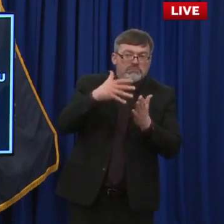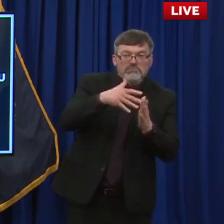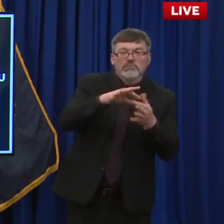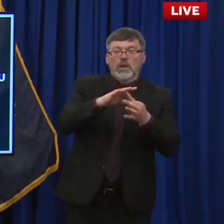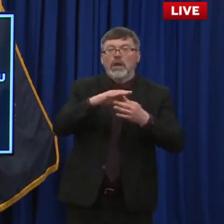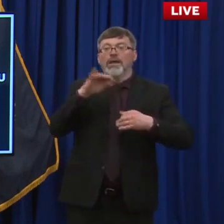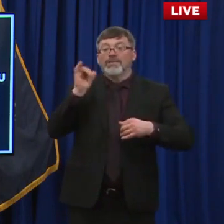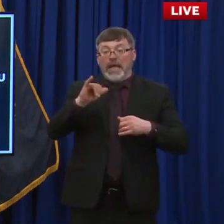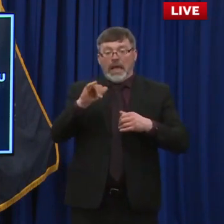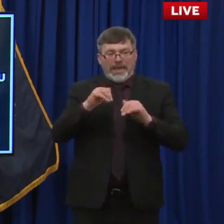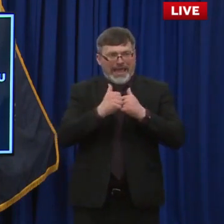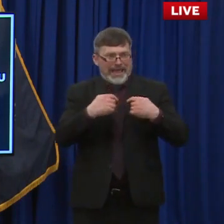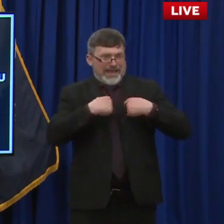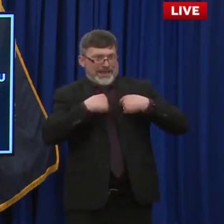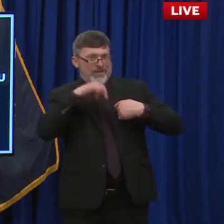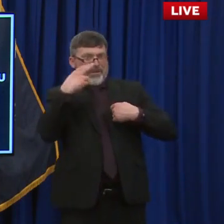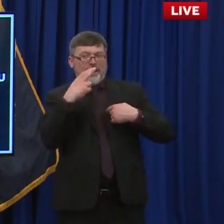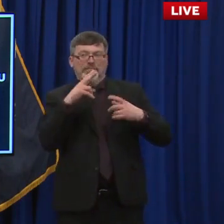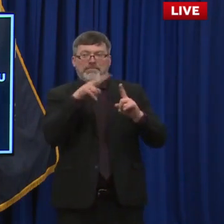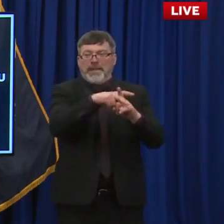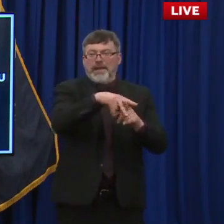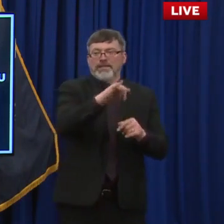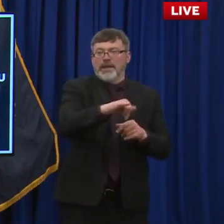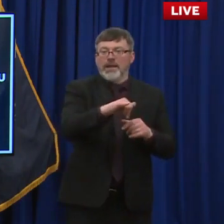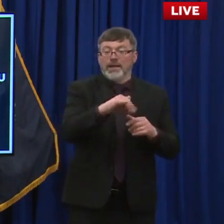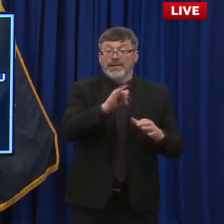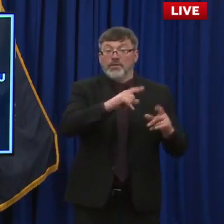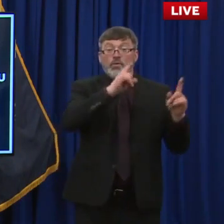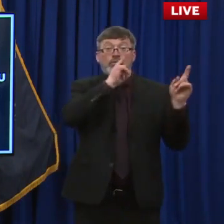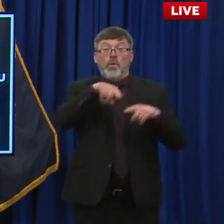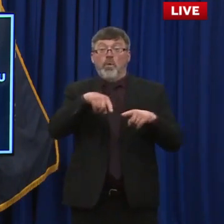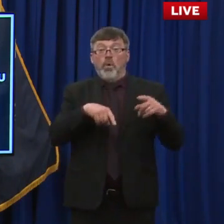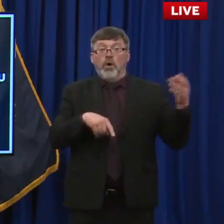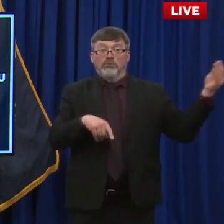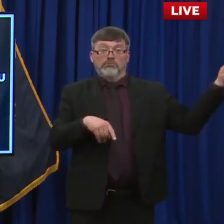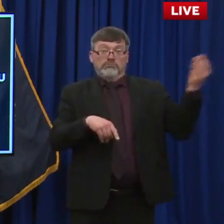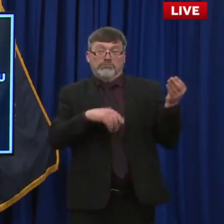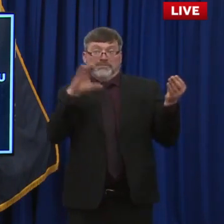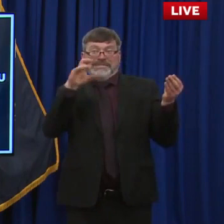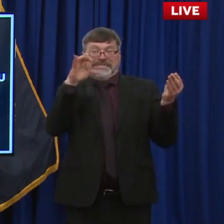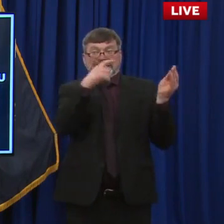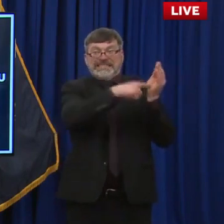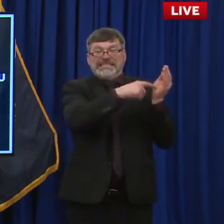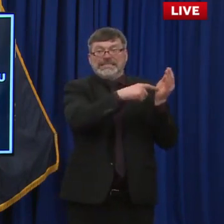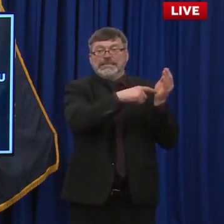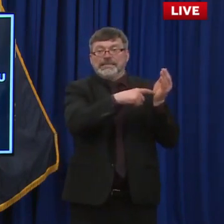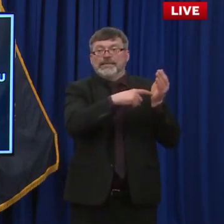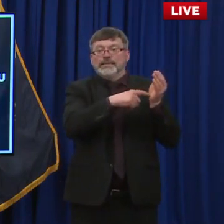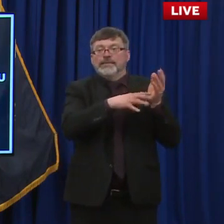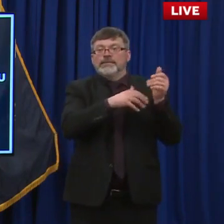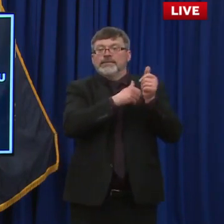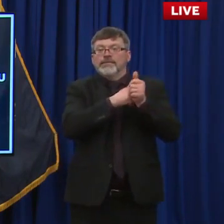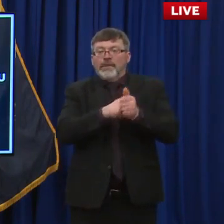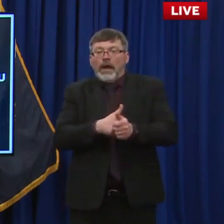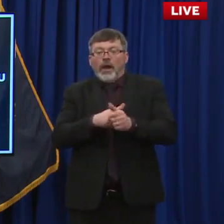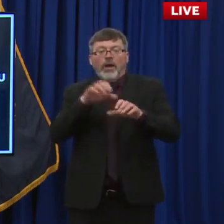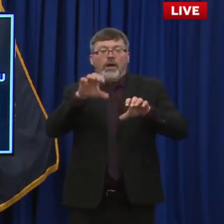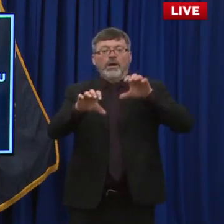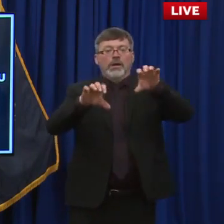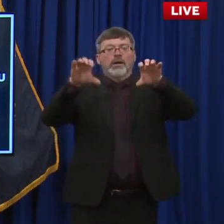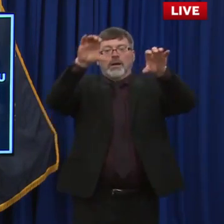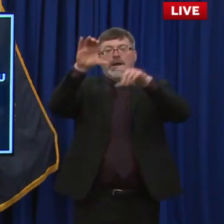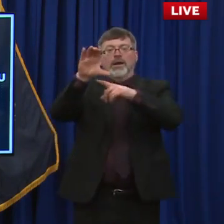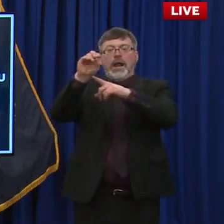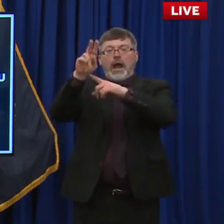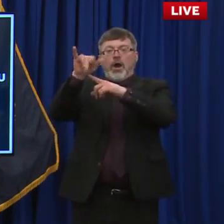This report and the analysis is actually just based on county level vaccination rates, they looked at which counties are